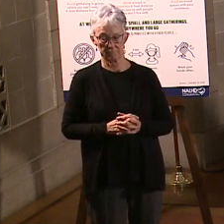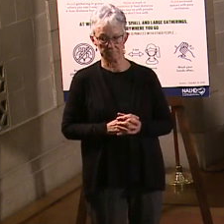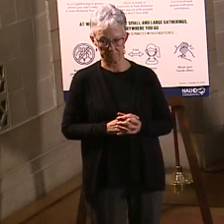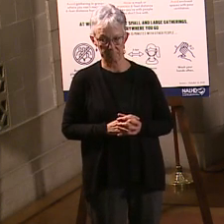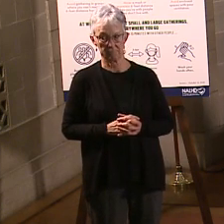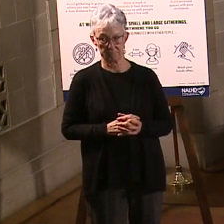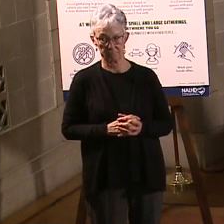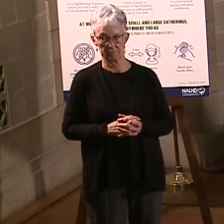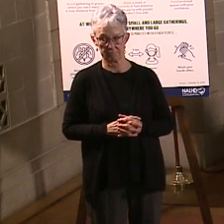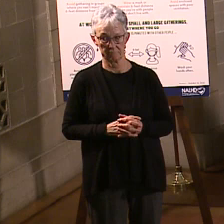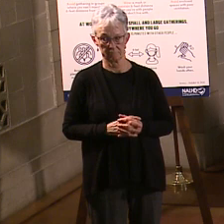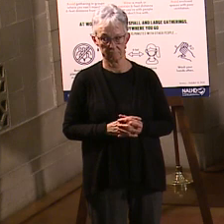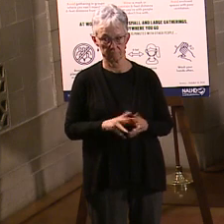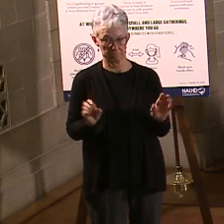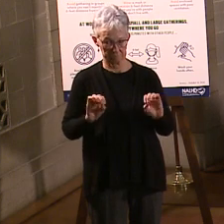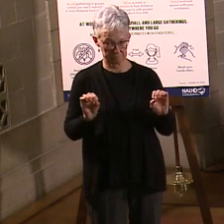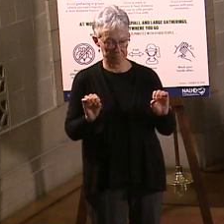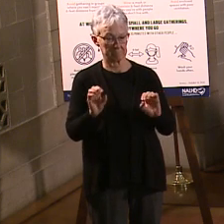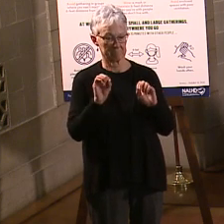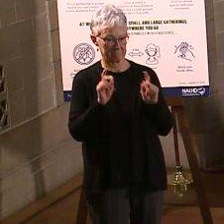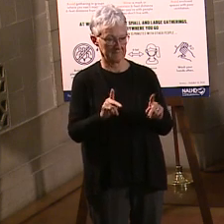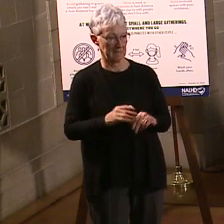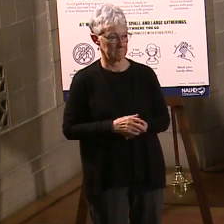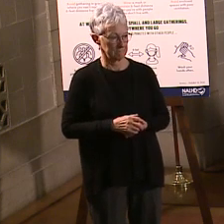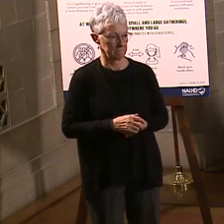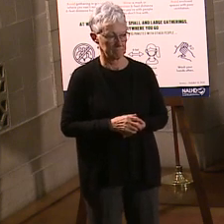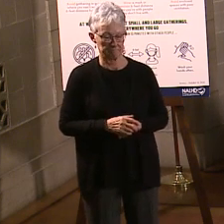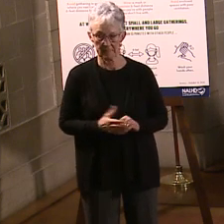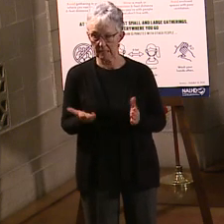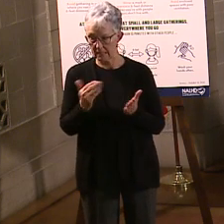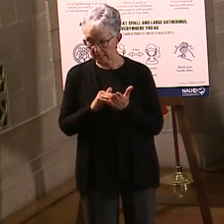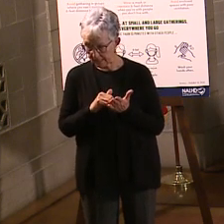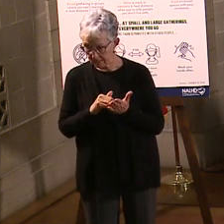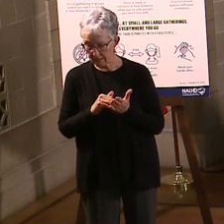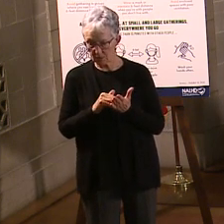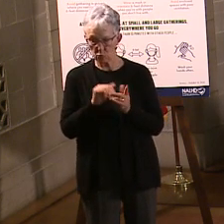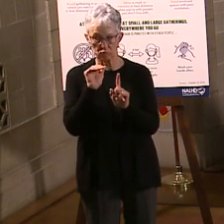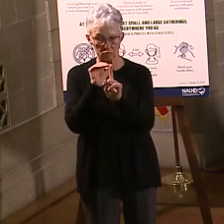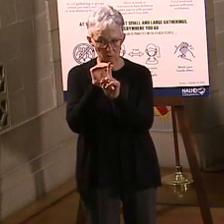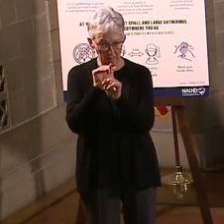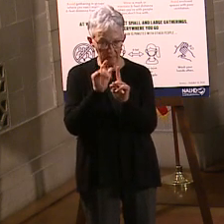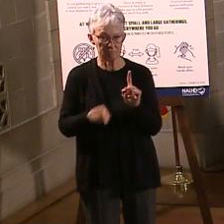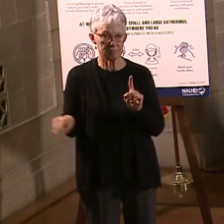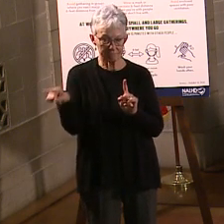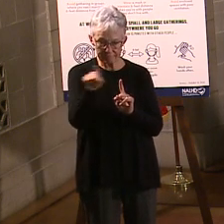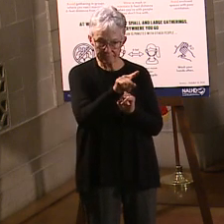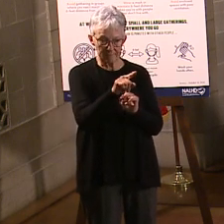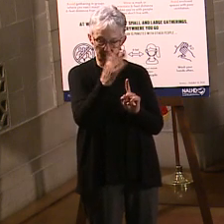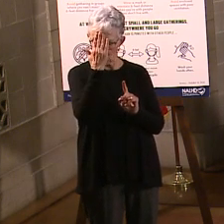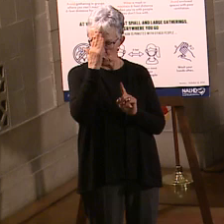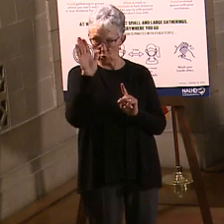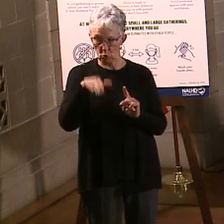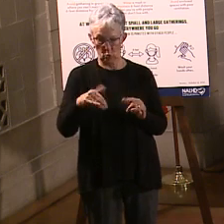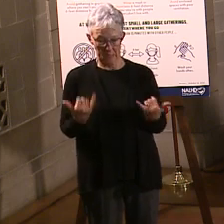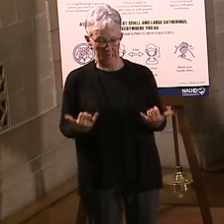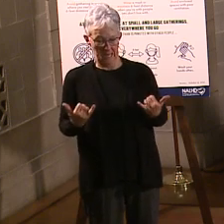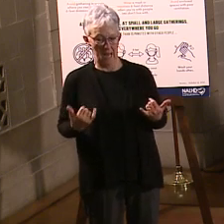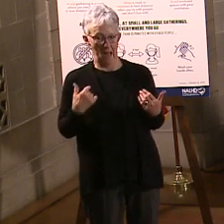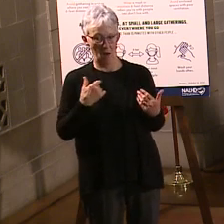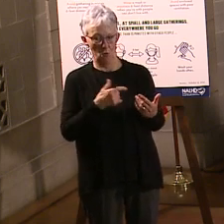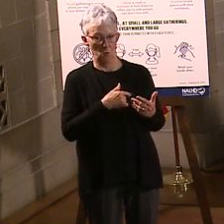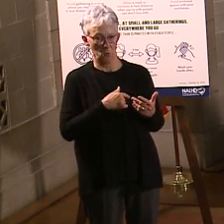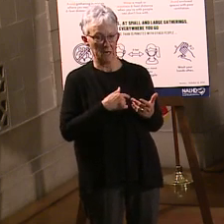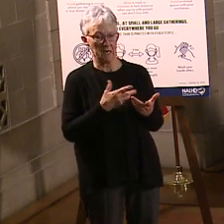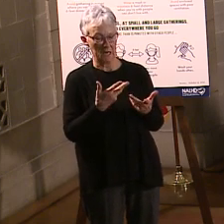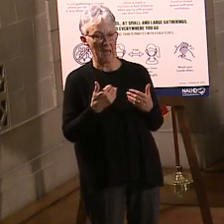All right, I'm not seeing any. Again, folks, please remember, even though we're moving into a new phase of our directed health measures, that we